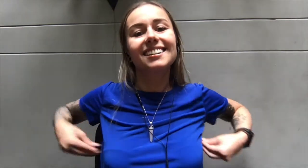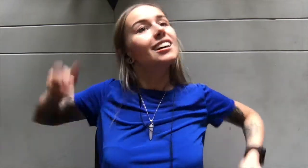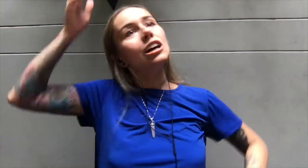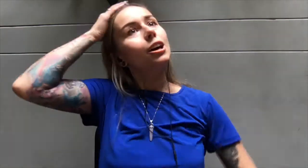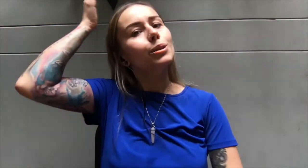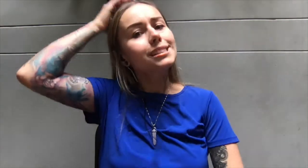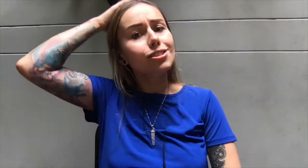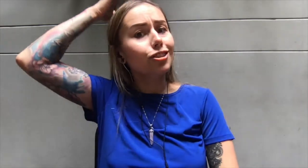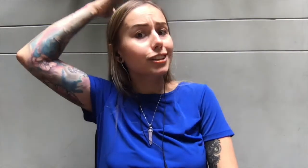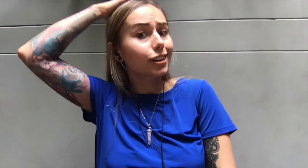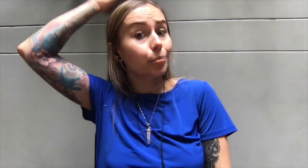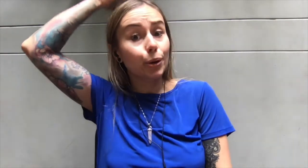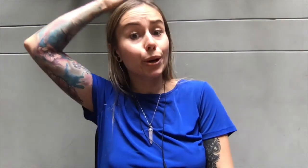With this girl on the computer.